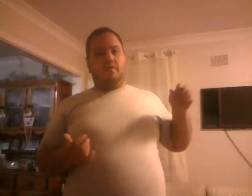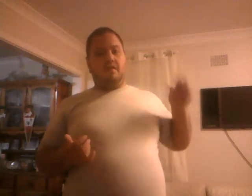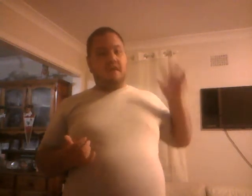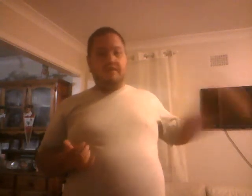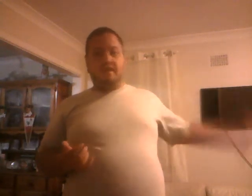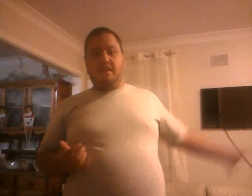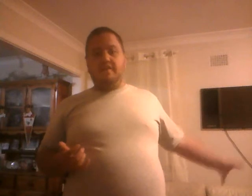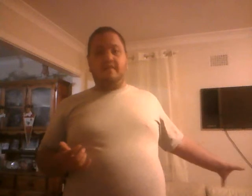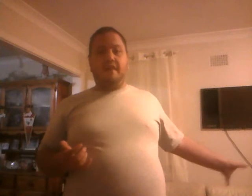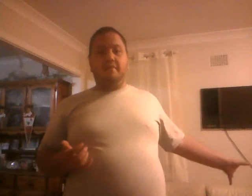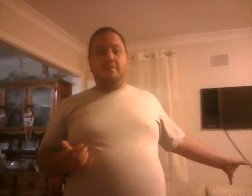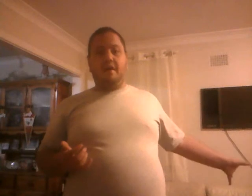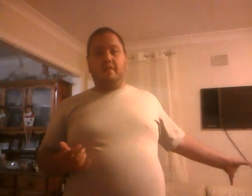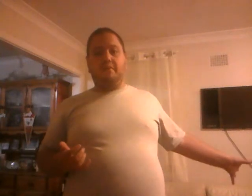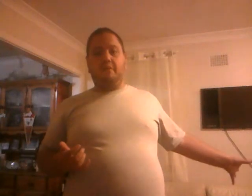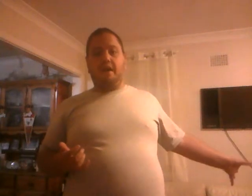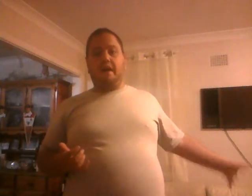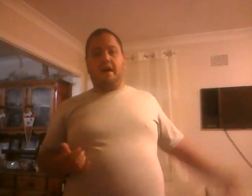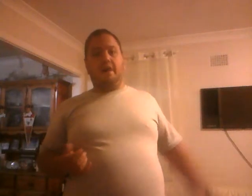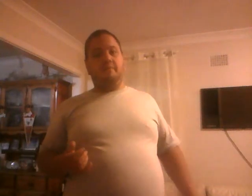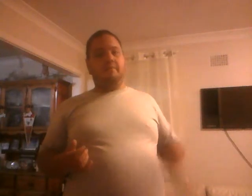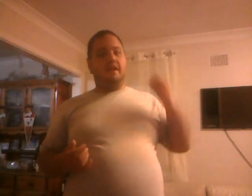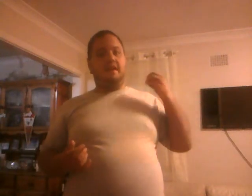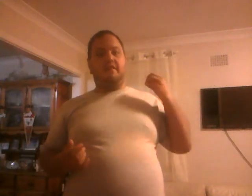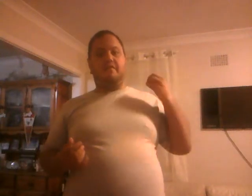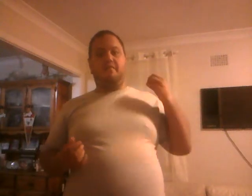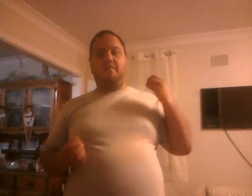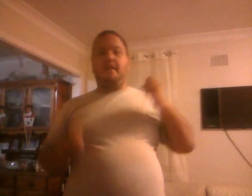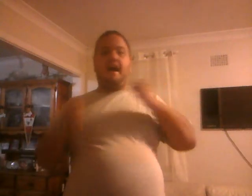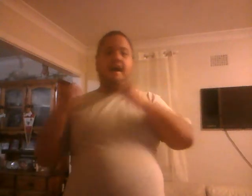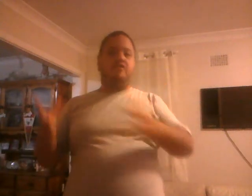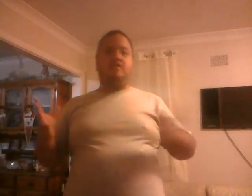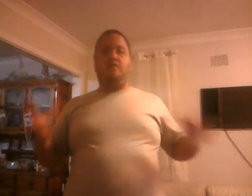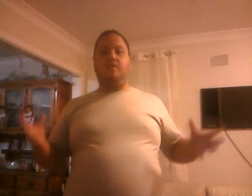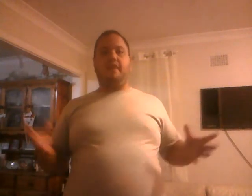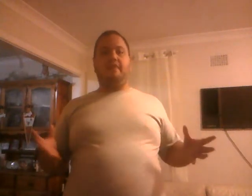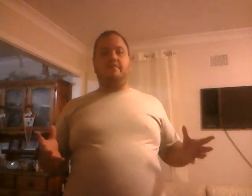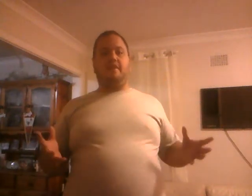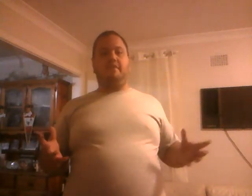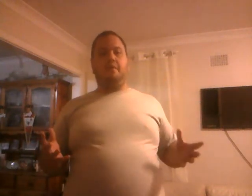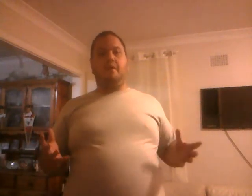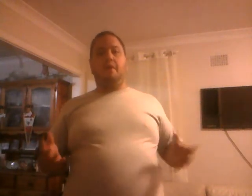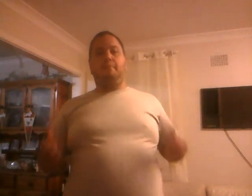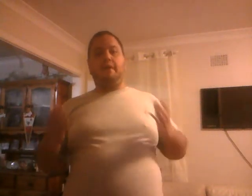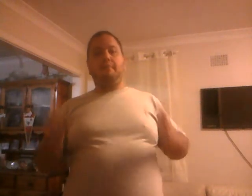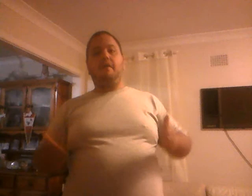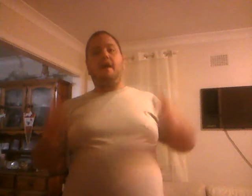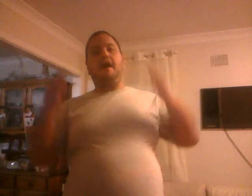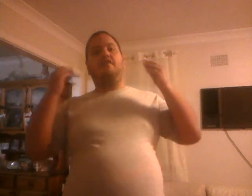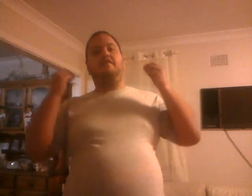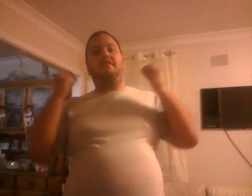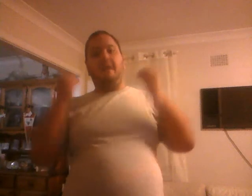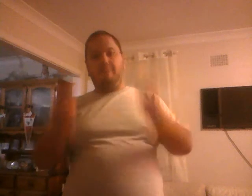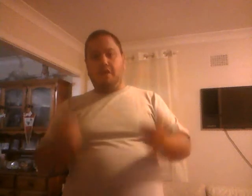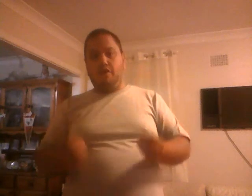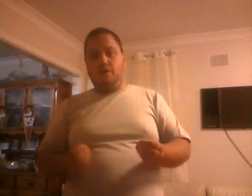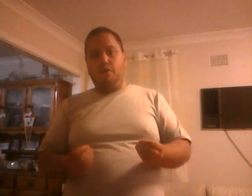Even in South America. South America. In, in Asia and all of that stuff. People are condemning you.